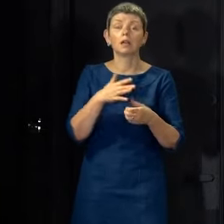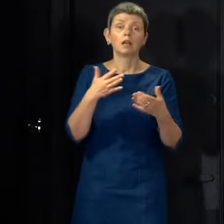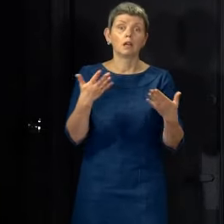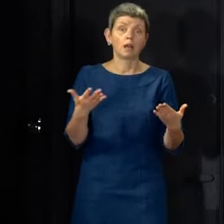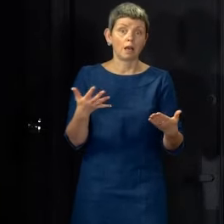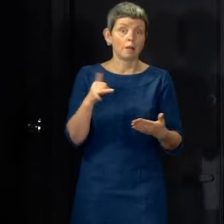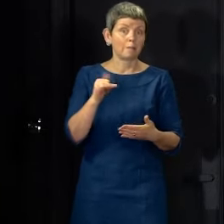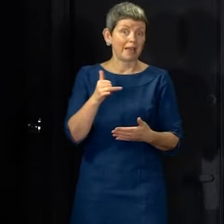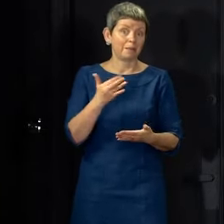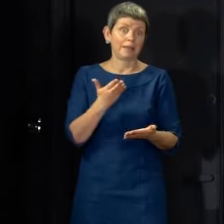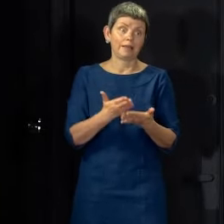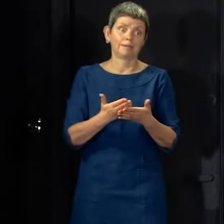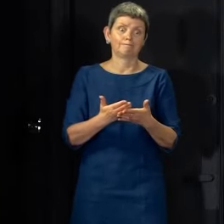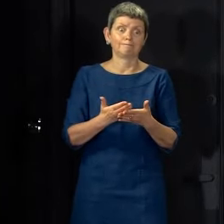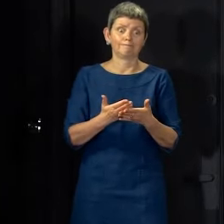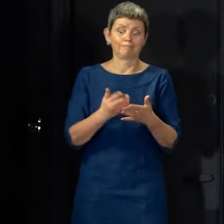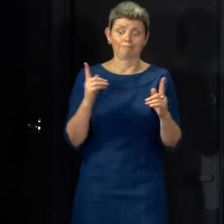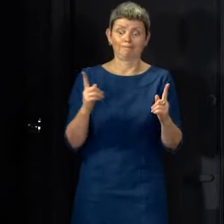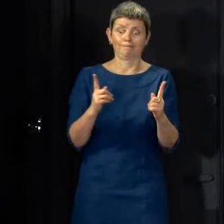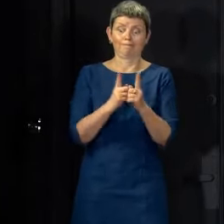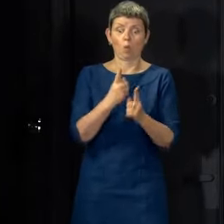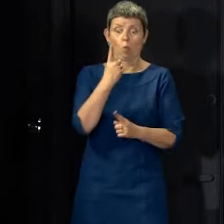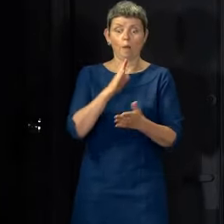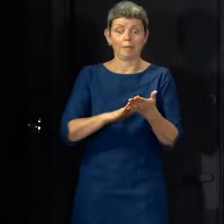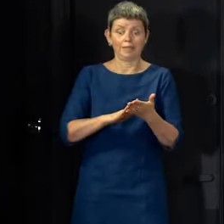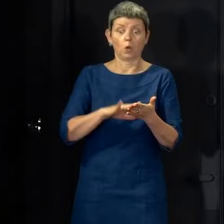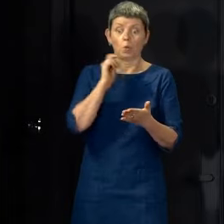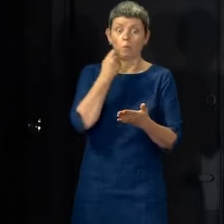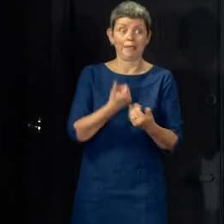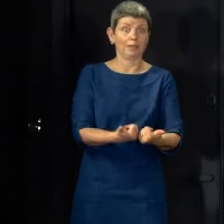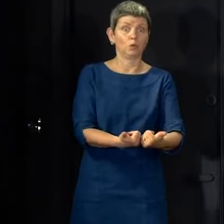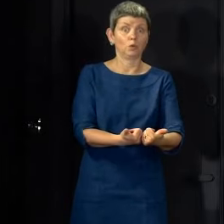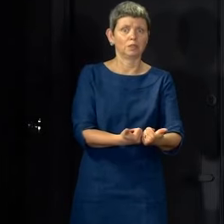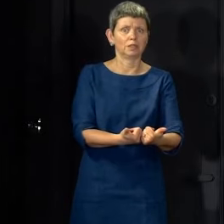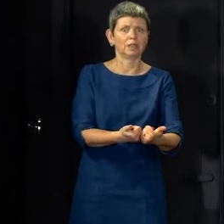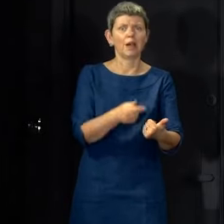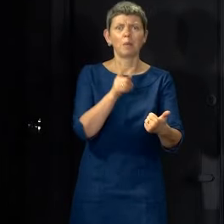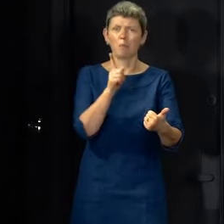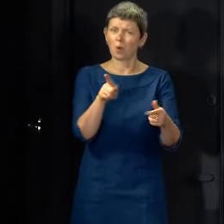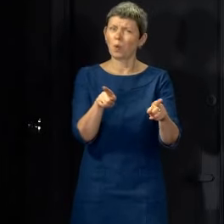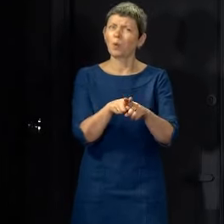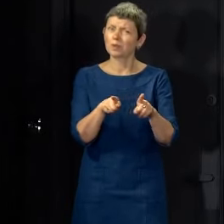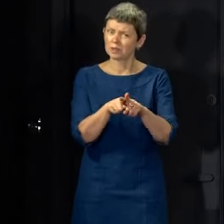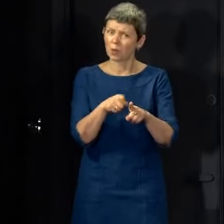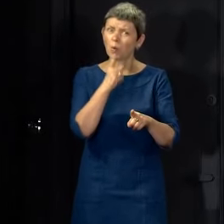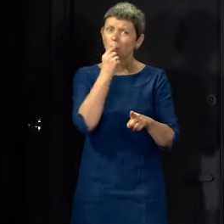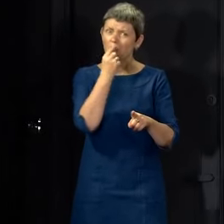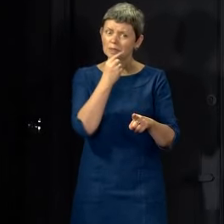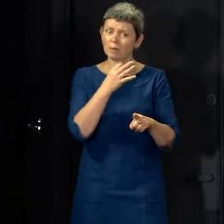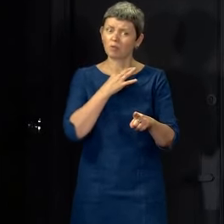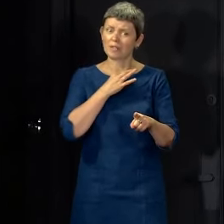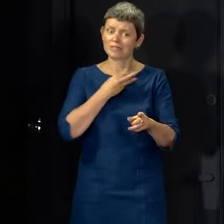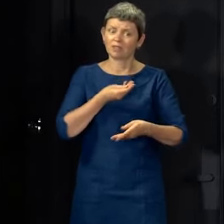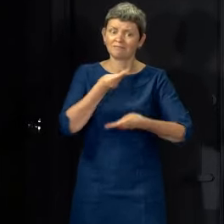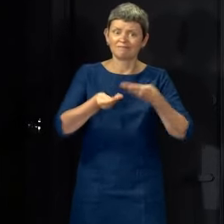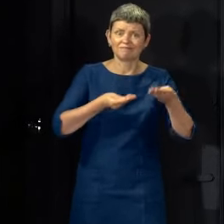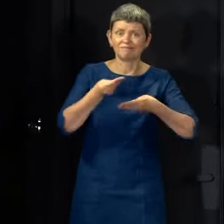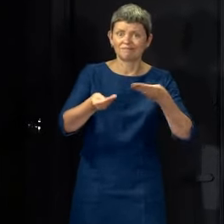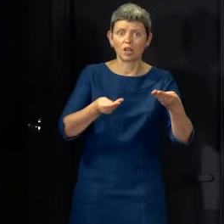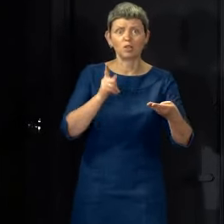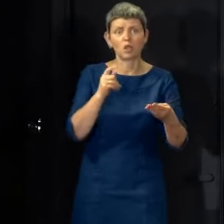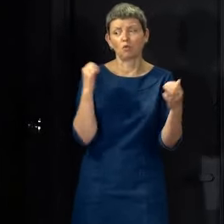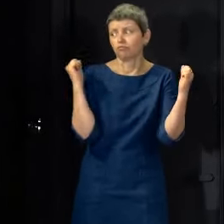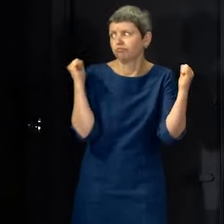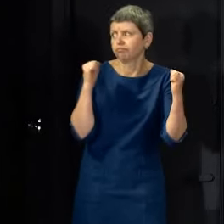and practical benefit from going to one metre are also the kind of settings where the risks of transmission are greater. So in crowded places